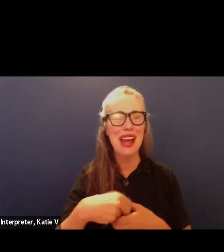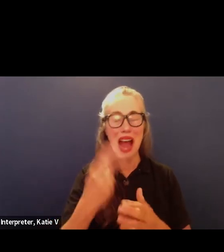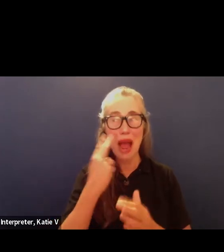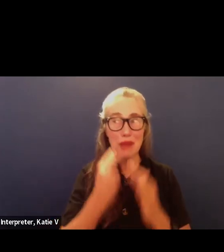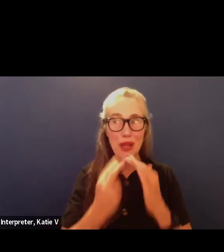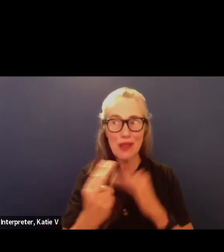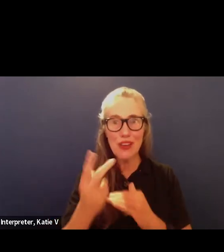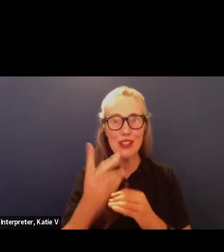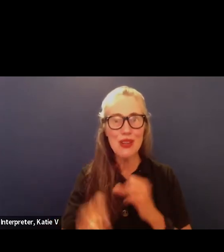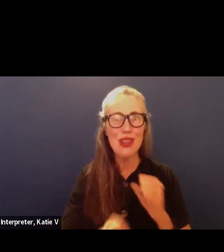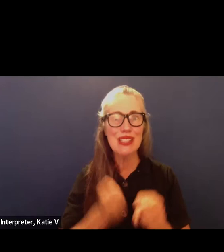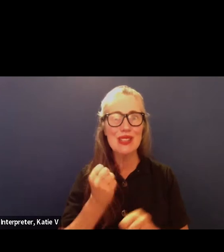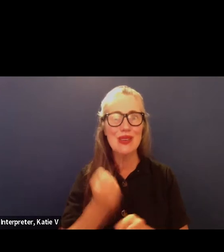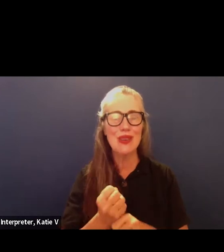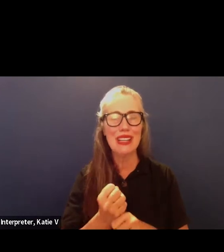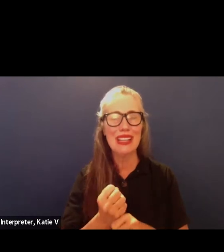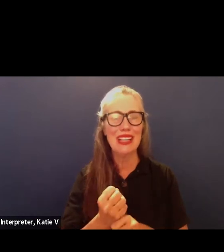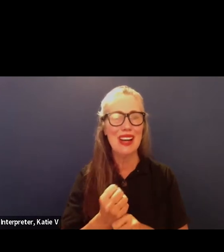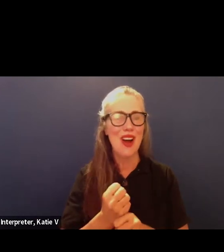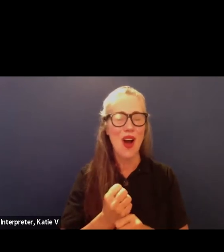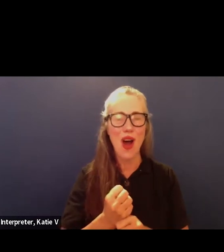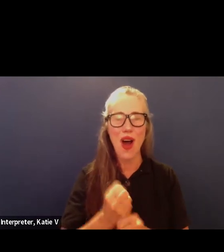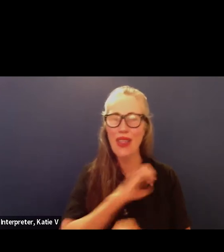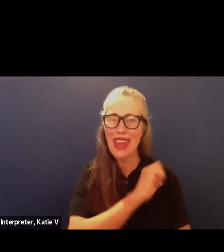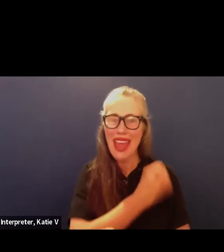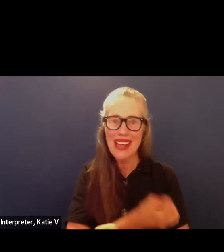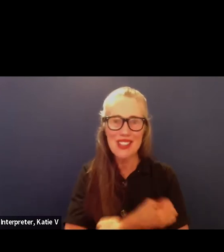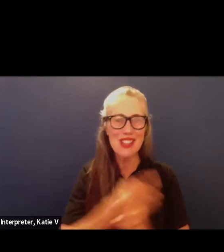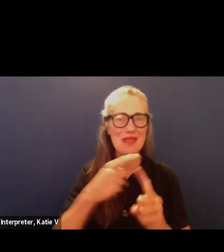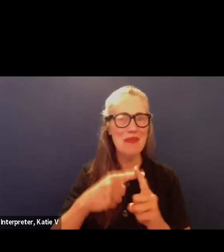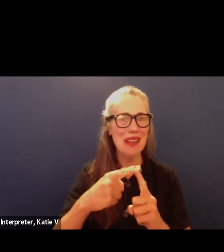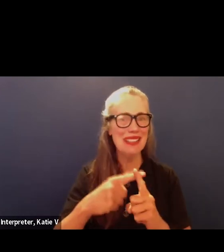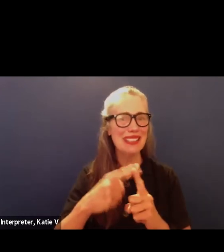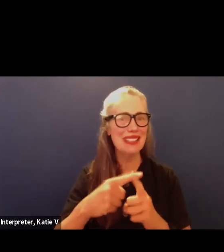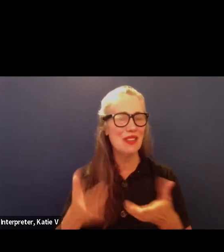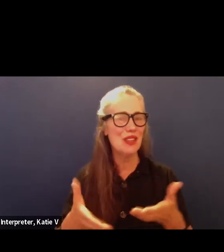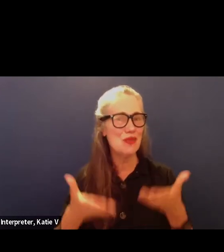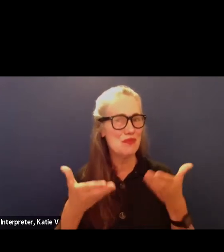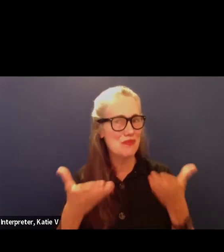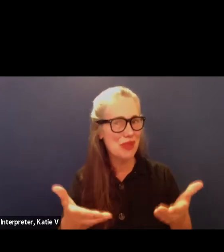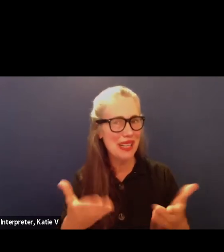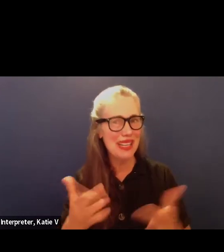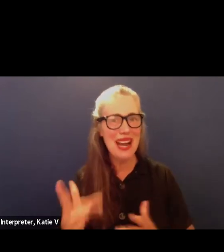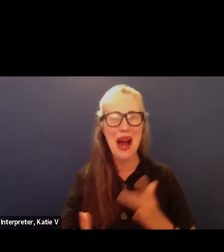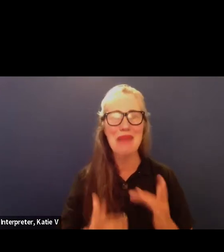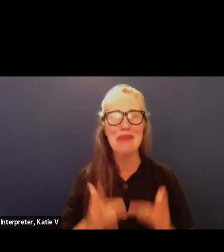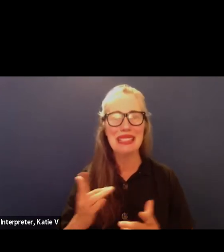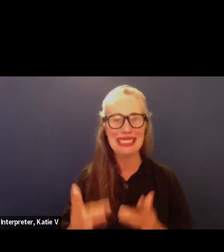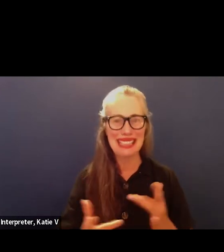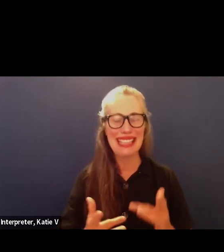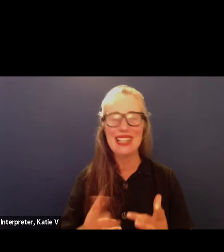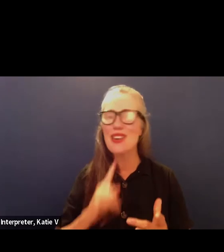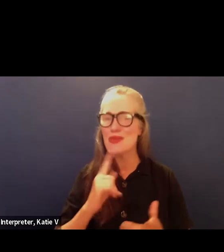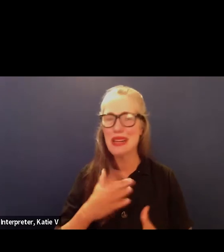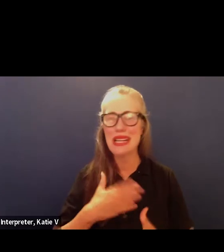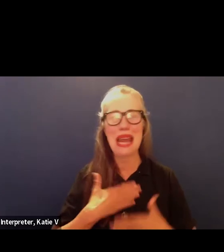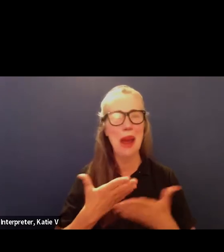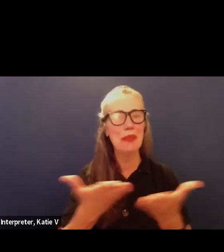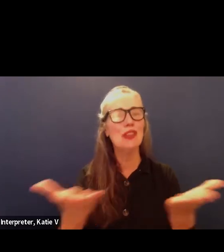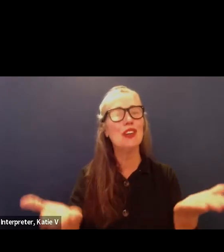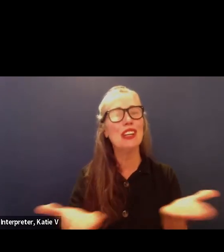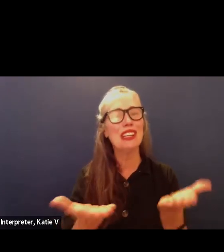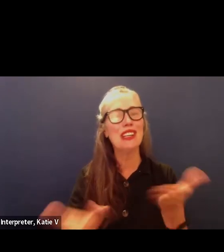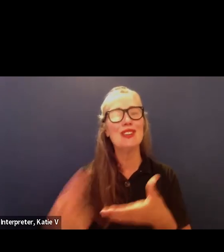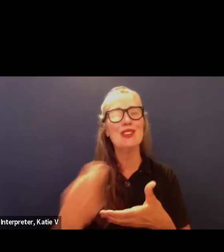year all the energy the positivity that you bring and i'm really very very excited and happy that you are here